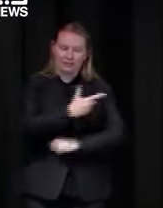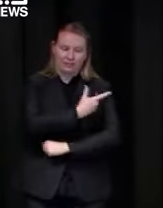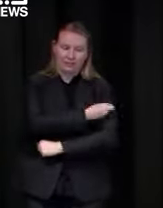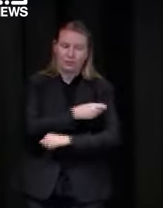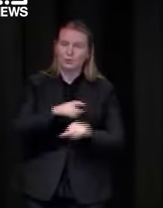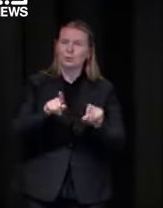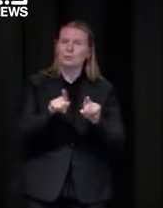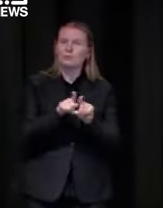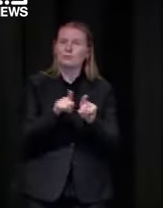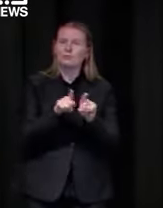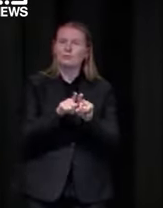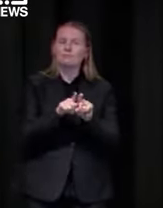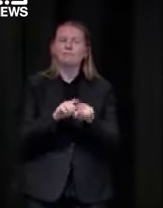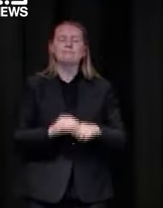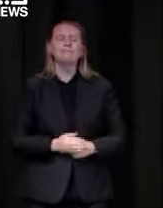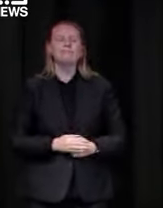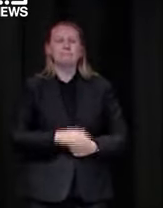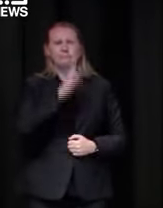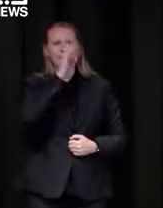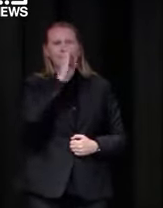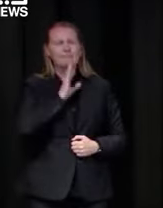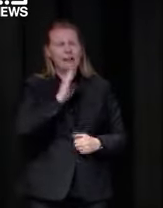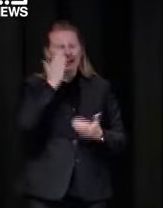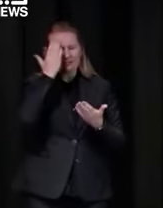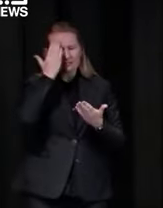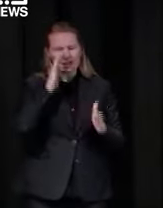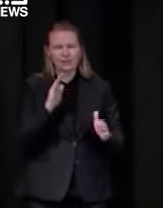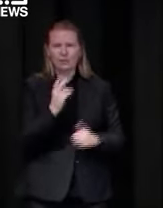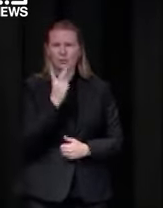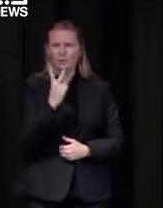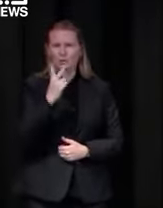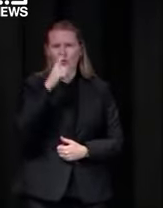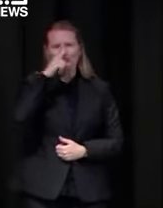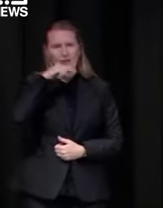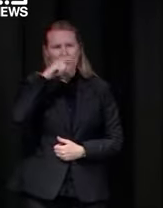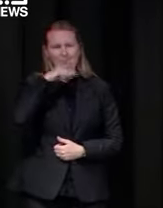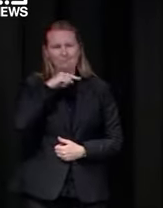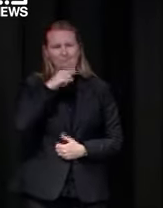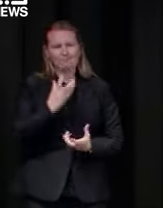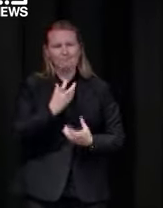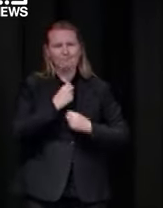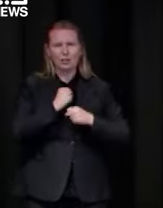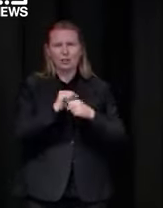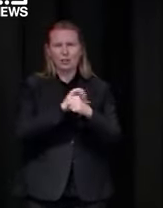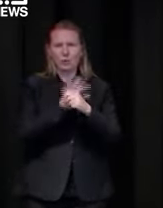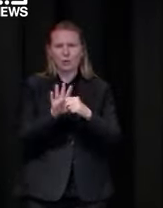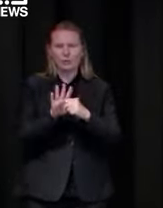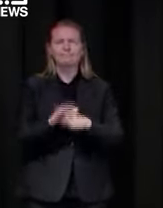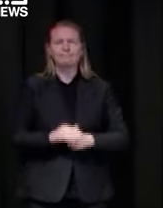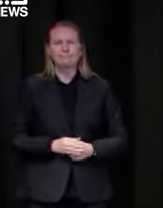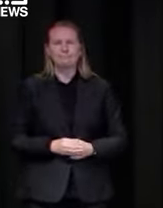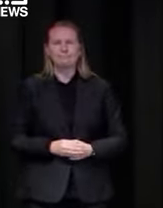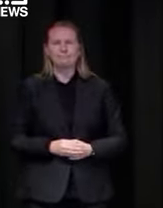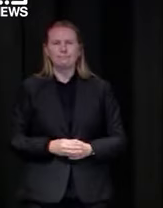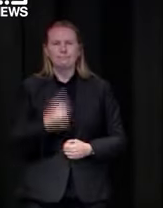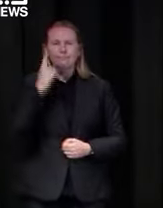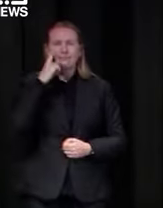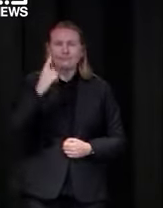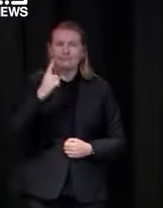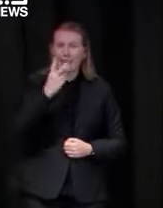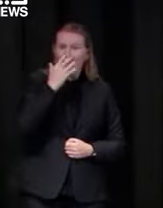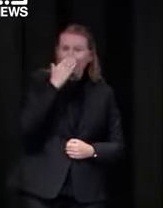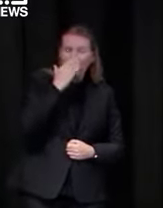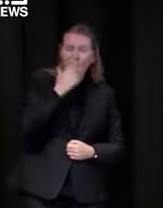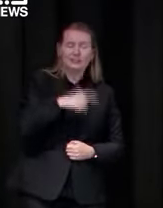specifically on the sad death of two individuals today who had covert 19 what's notable their ages in their